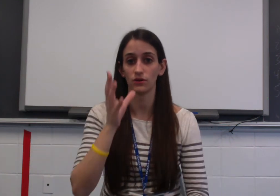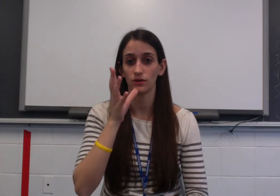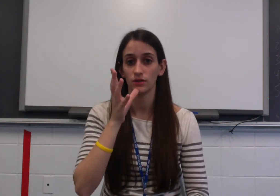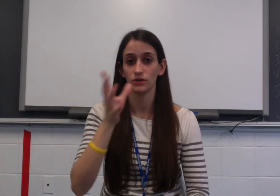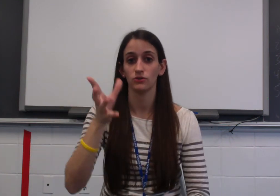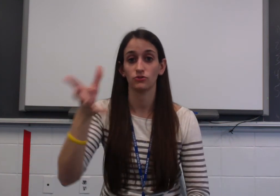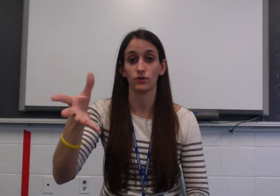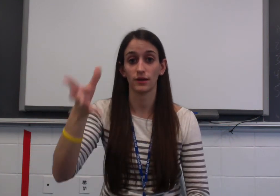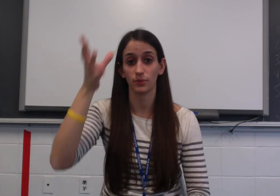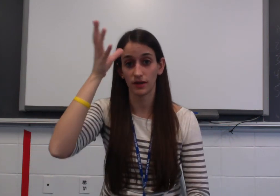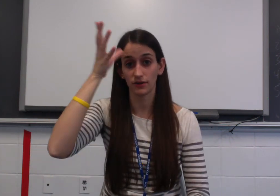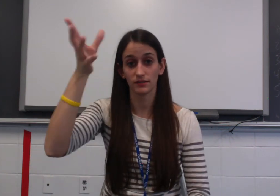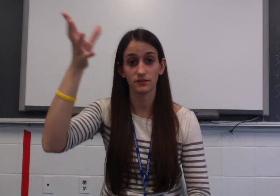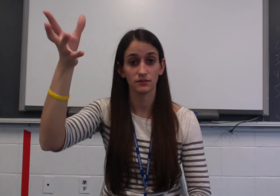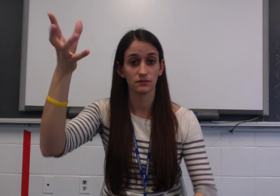Grandparents Day.